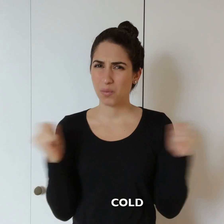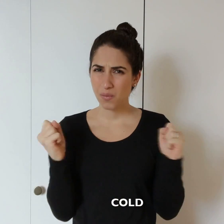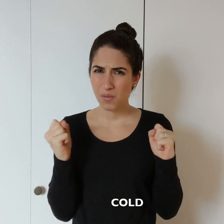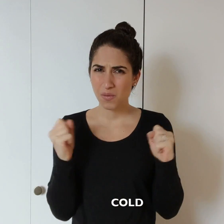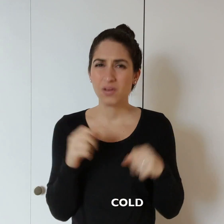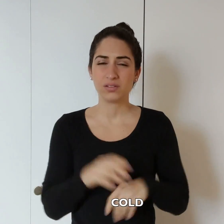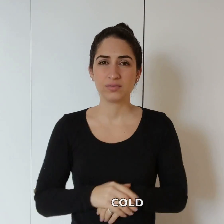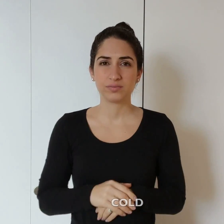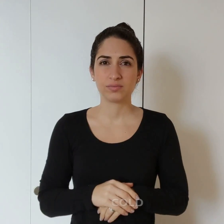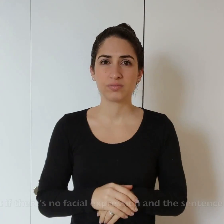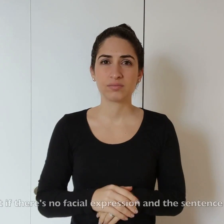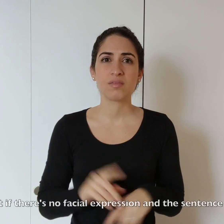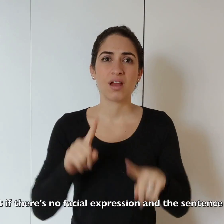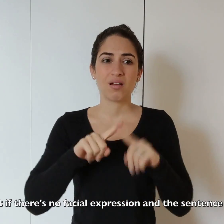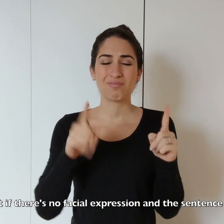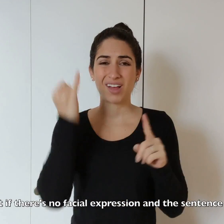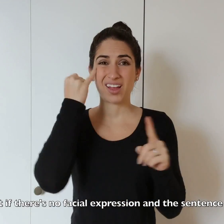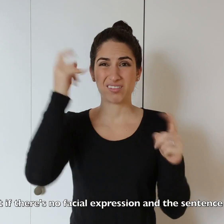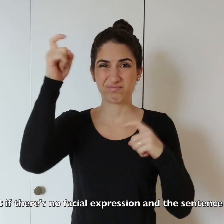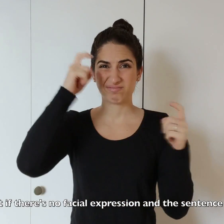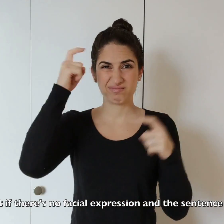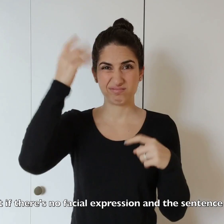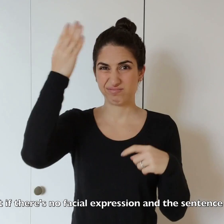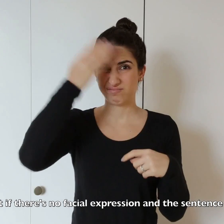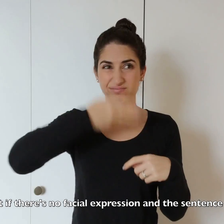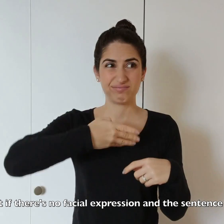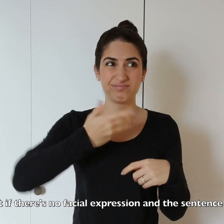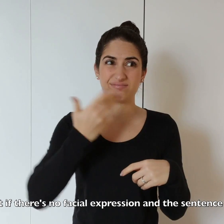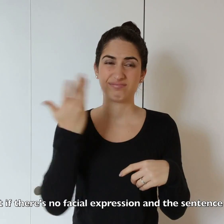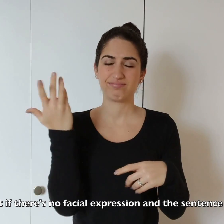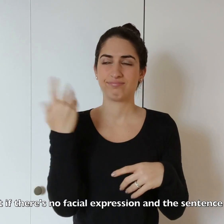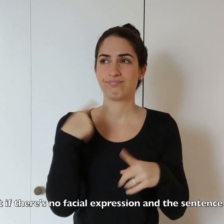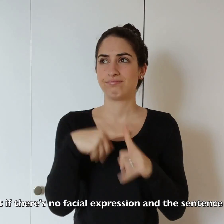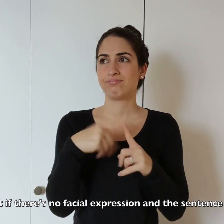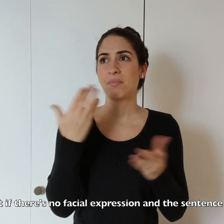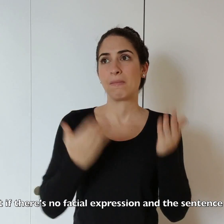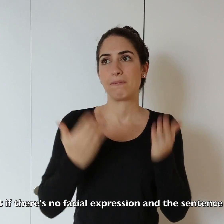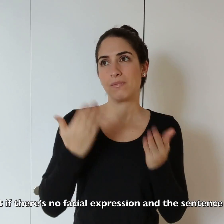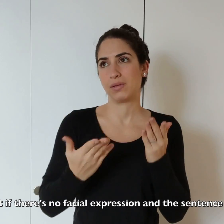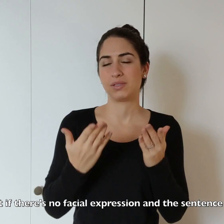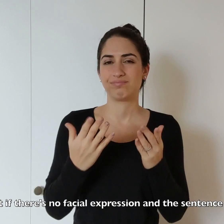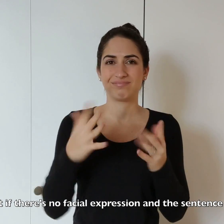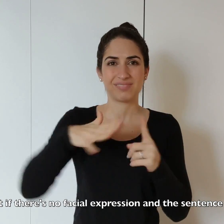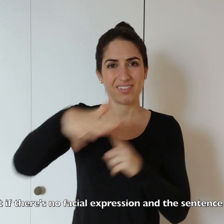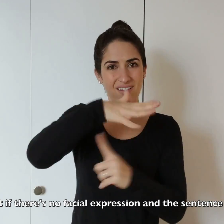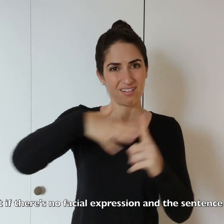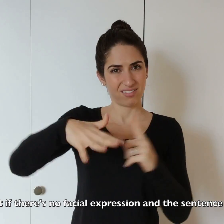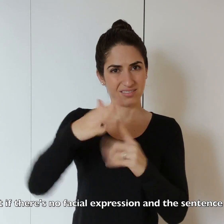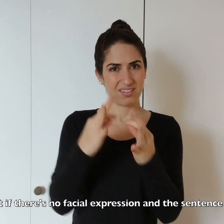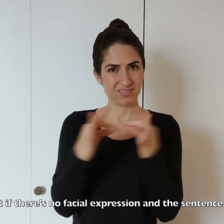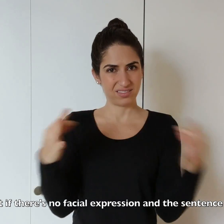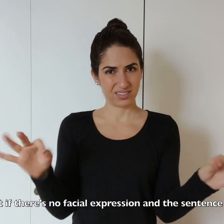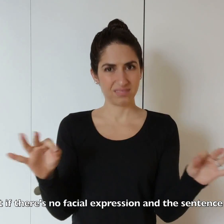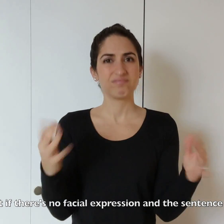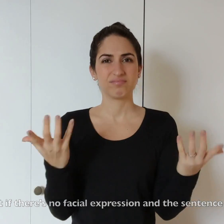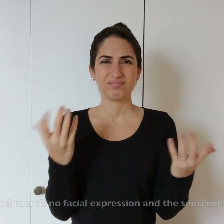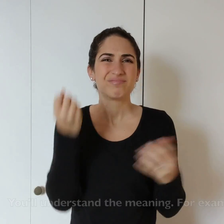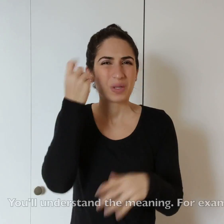cold. But if there's no facial expression and the sentence context can